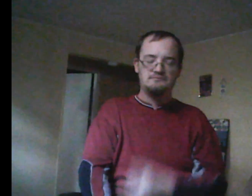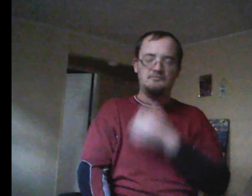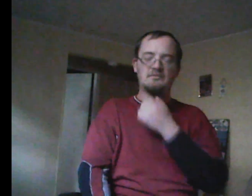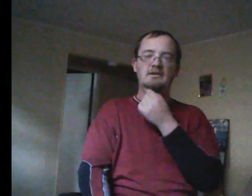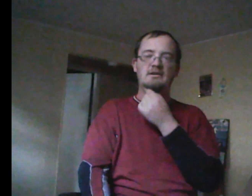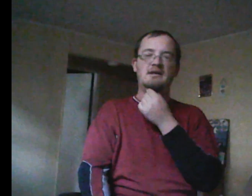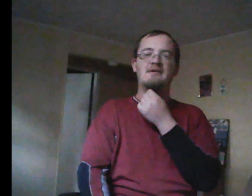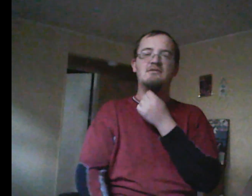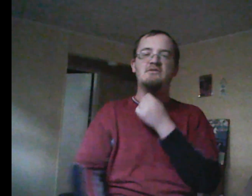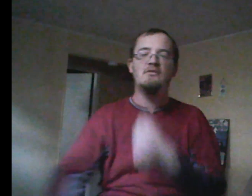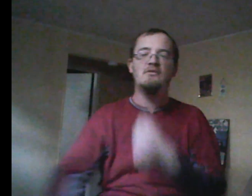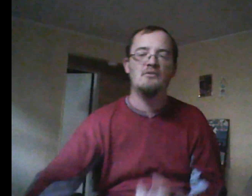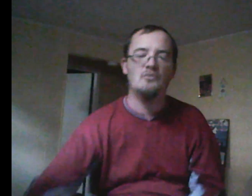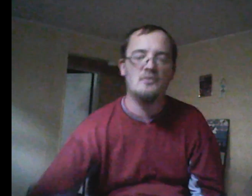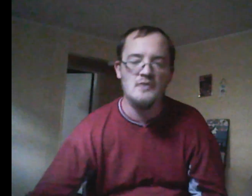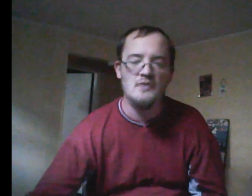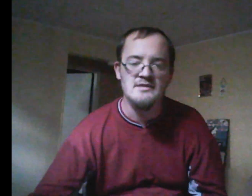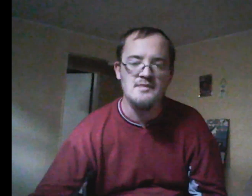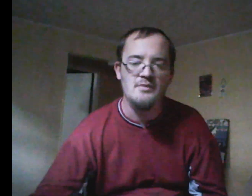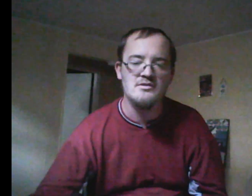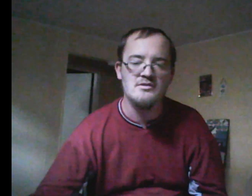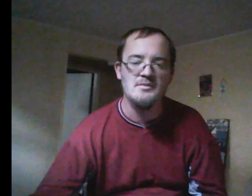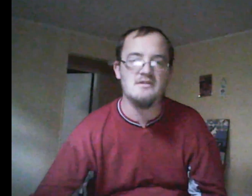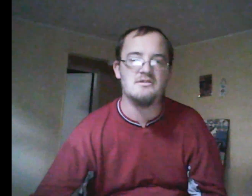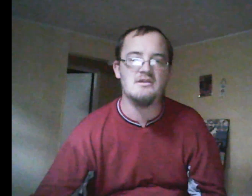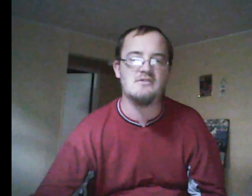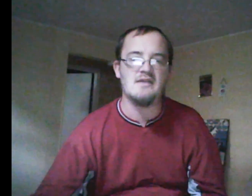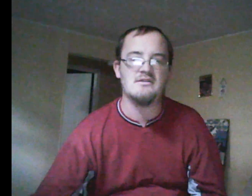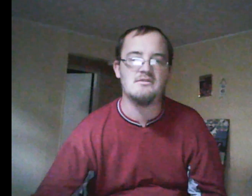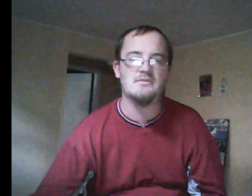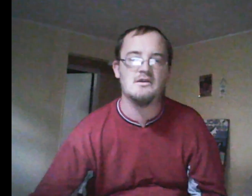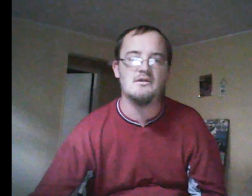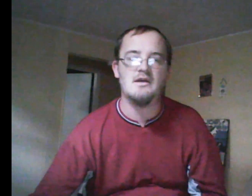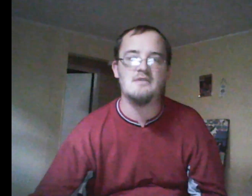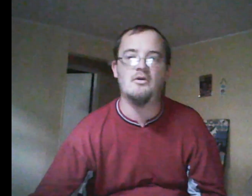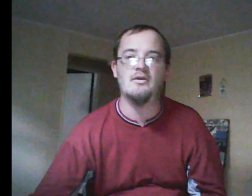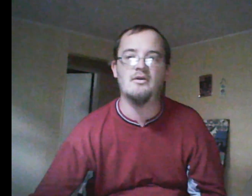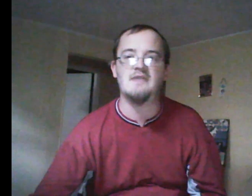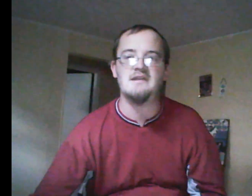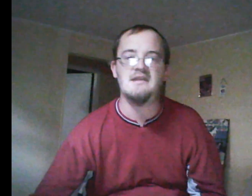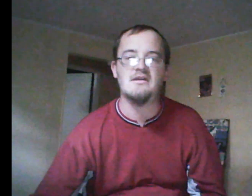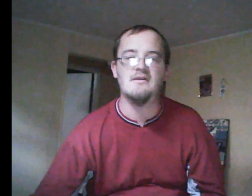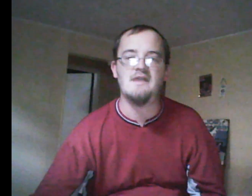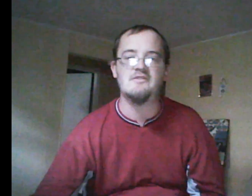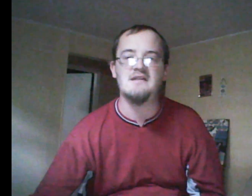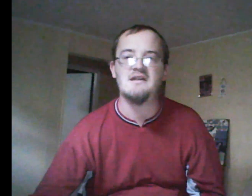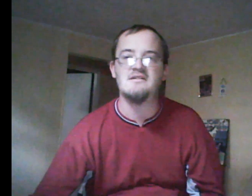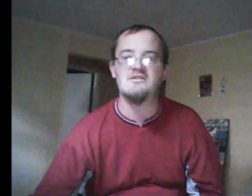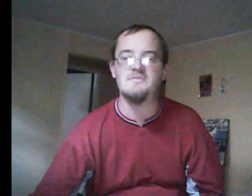Yeah. So, I did a post about this Dugassism poll nine days ago. And for context, it's been taped